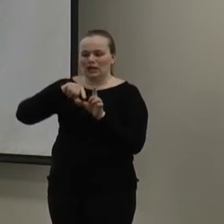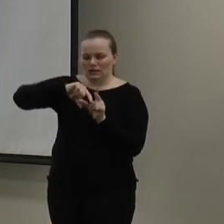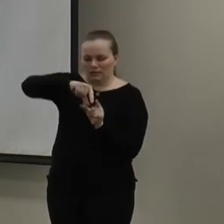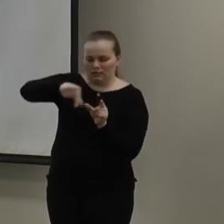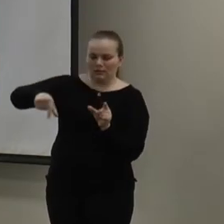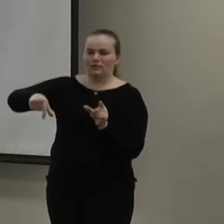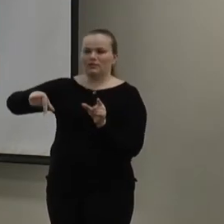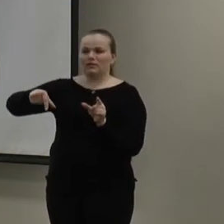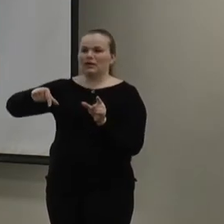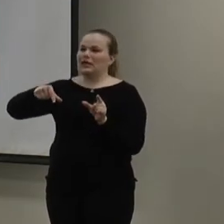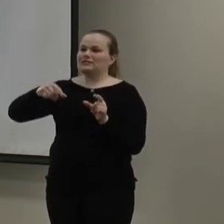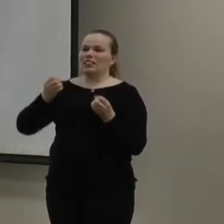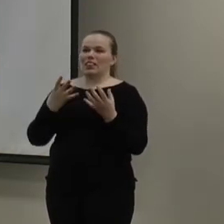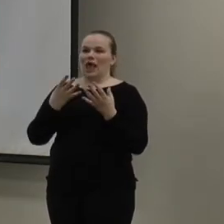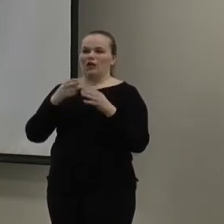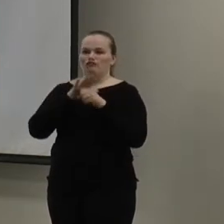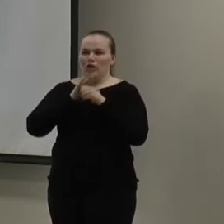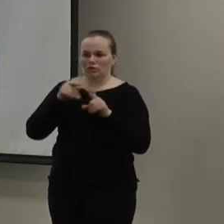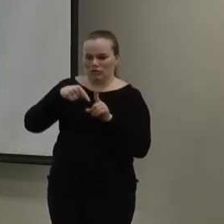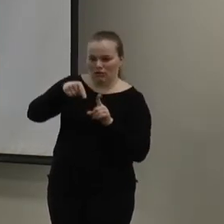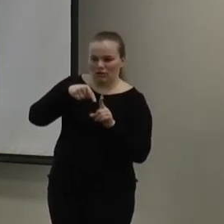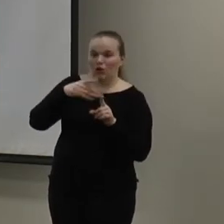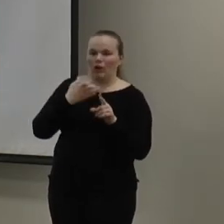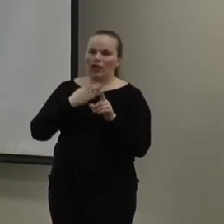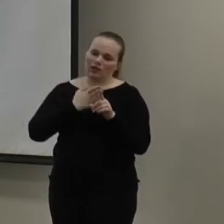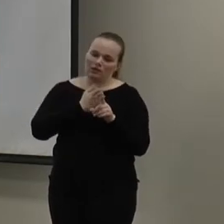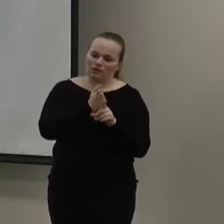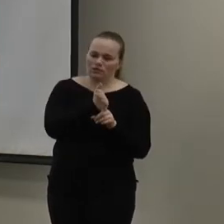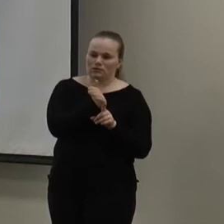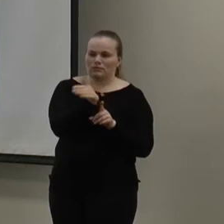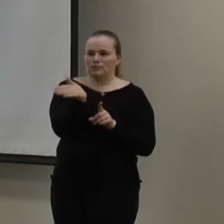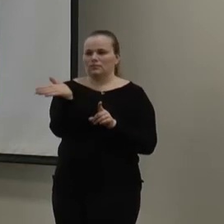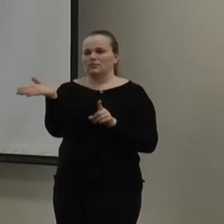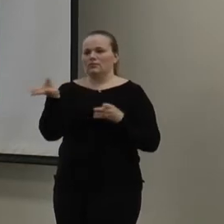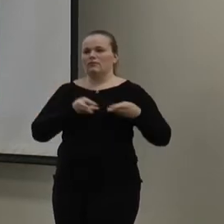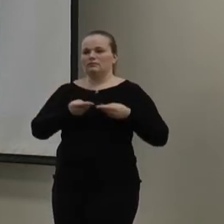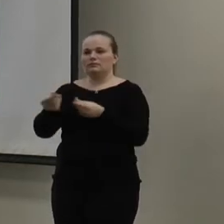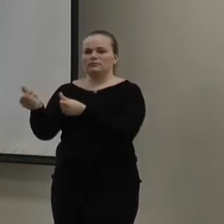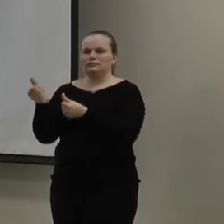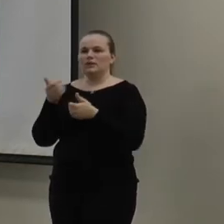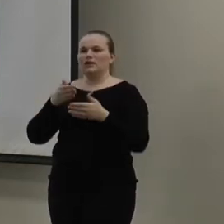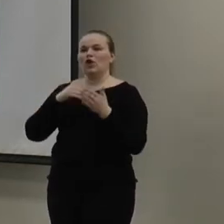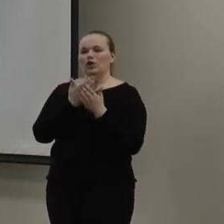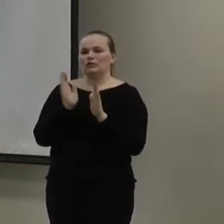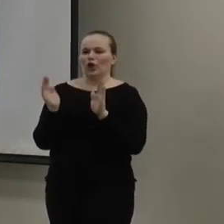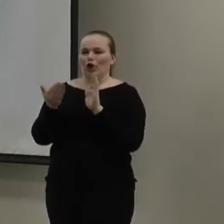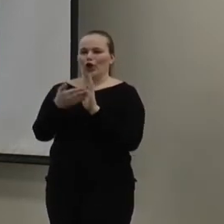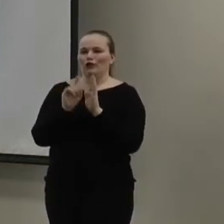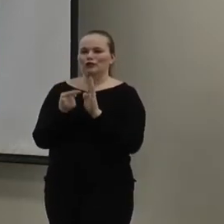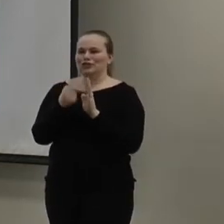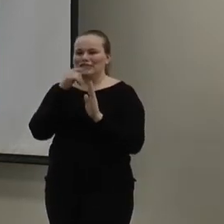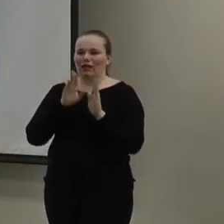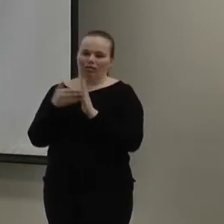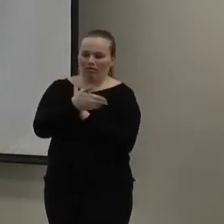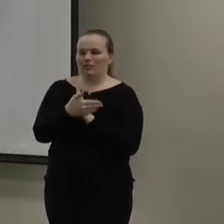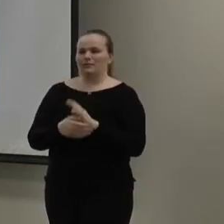has to go through to keep moving that air through it. want nice and kind of fluid and curved turns. So, we'll talk more about